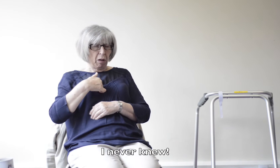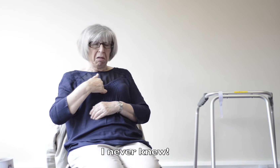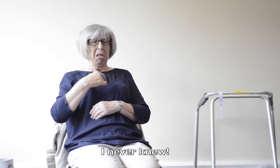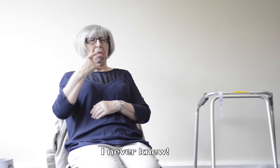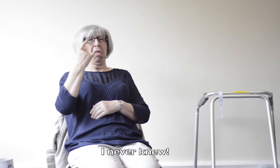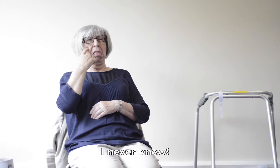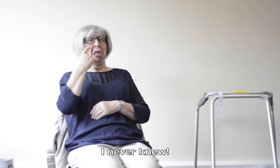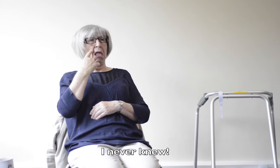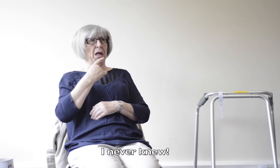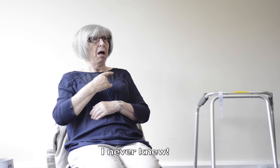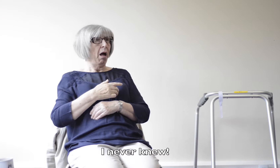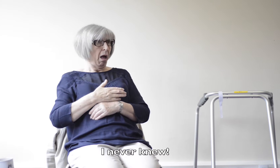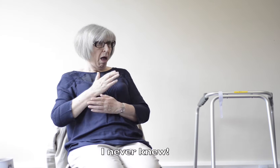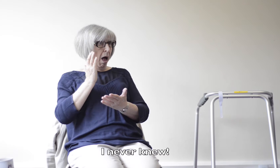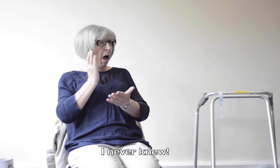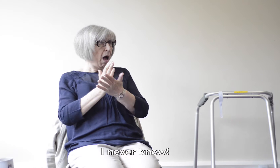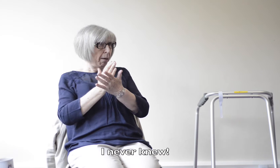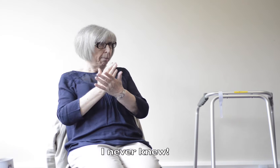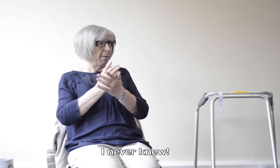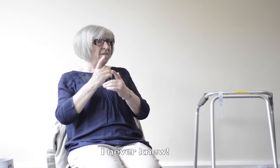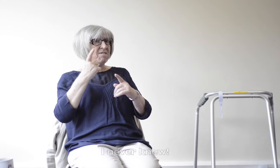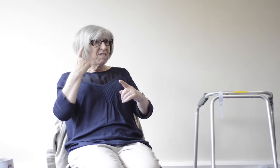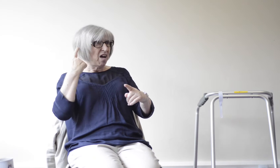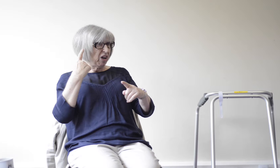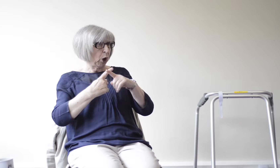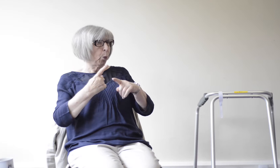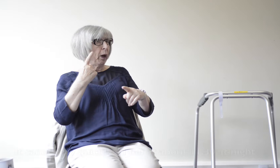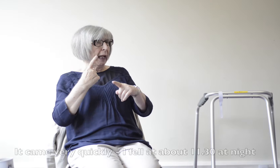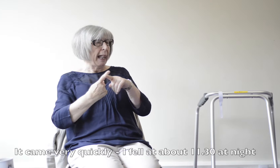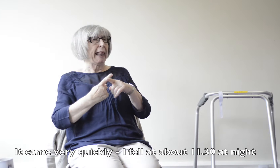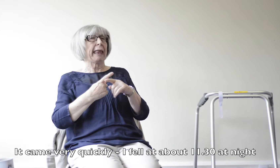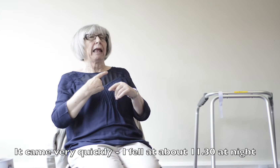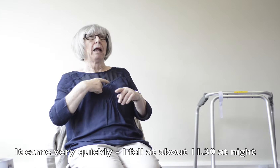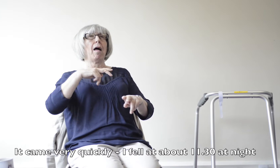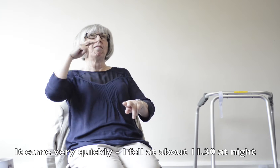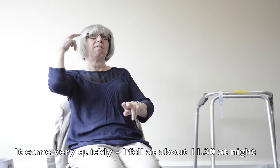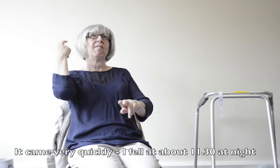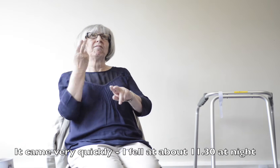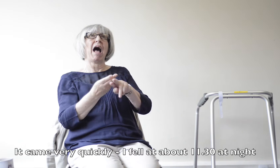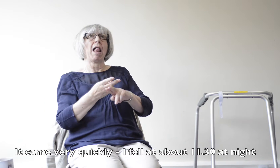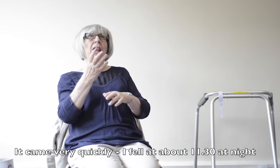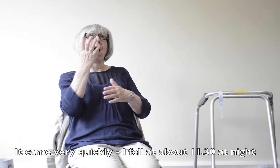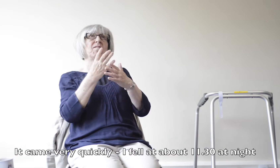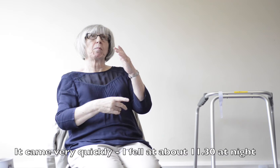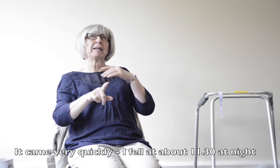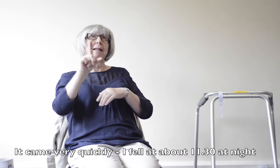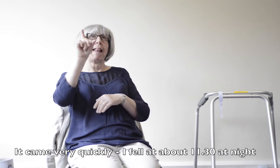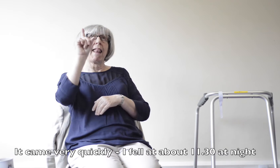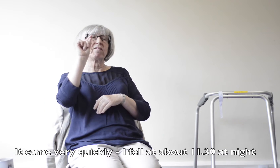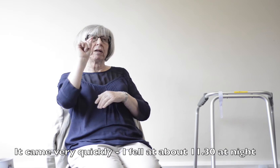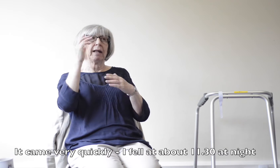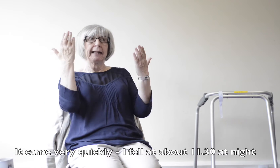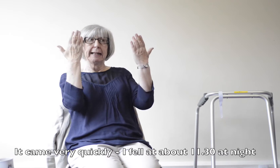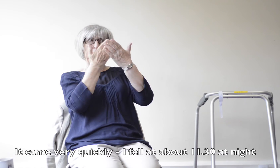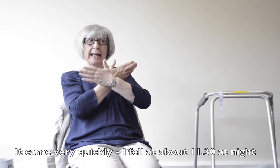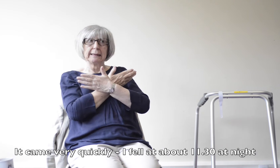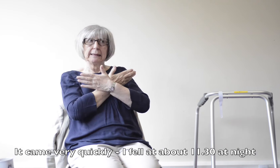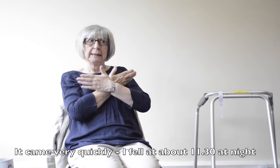deaf also, so I didn't realise that he could do that. We tried it, and it was about half past eleven at